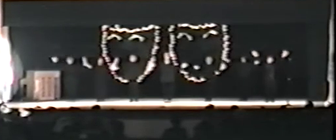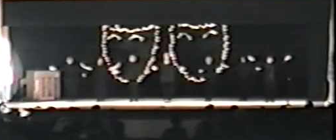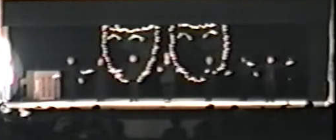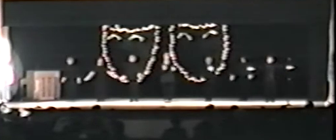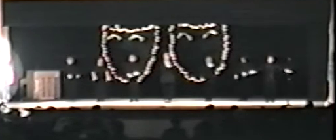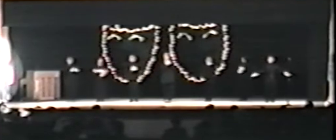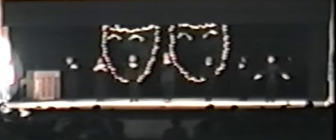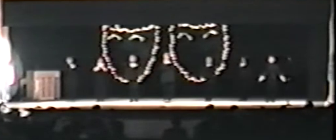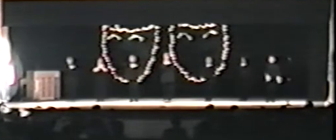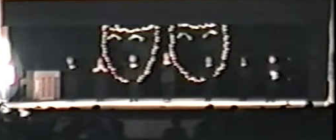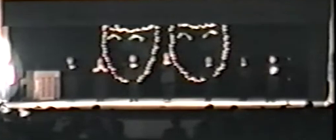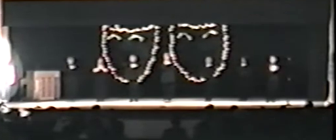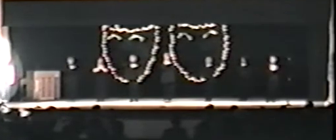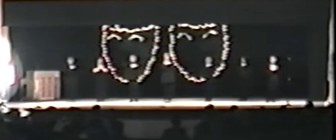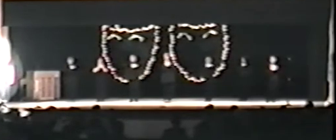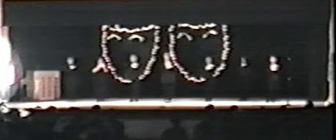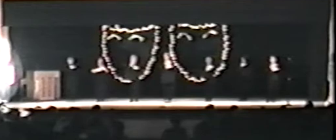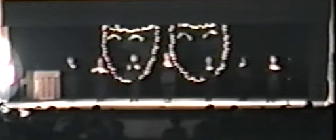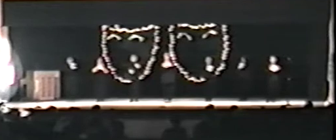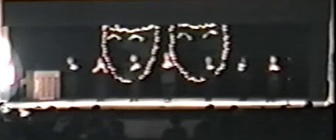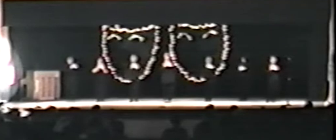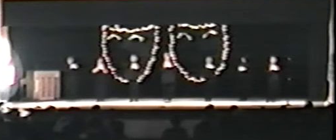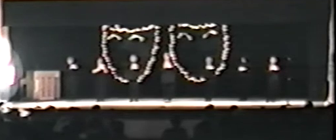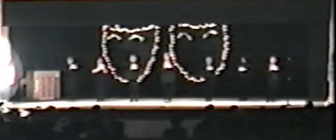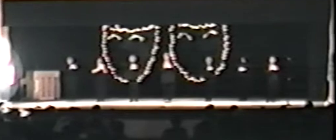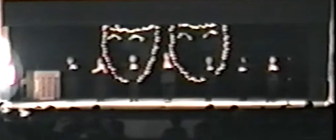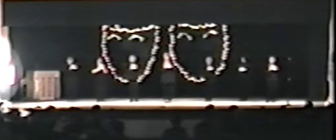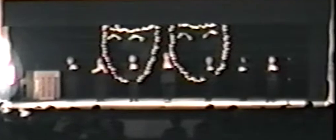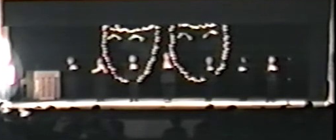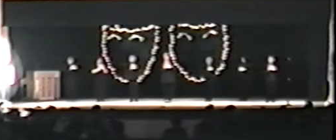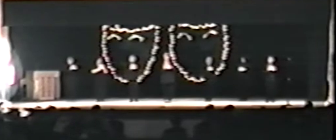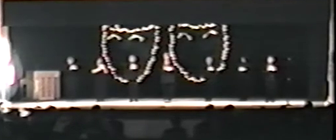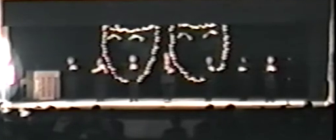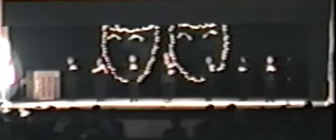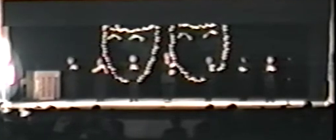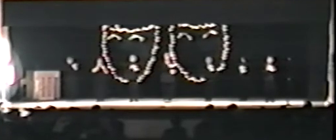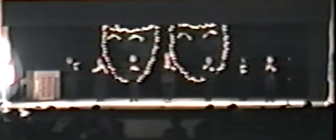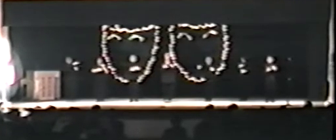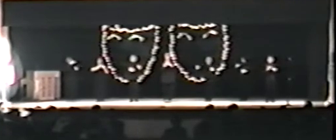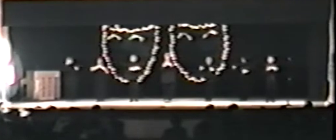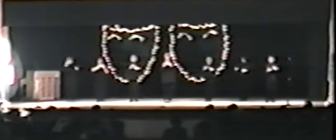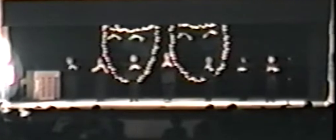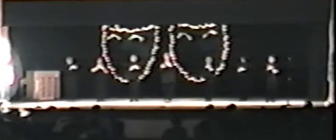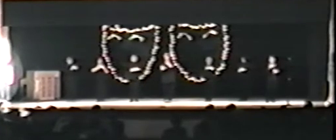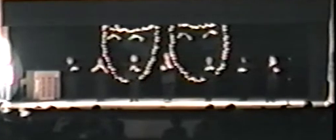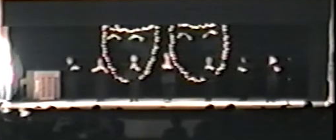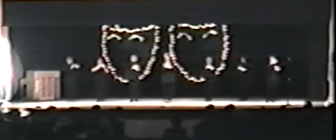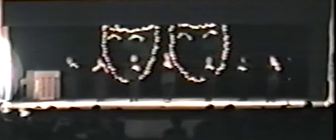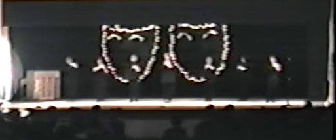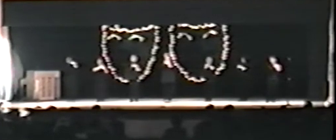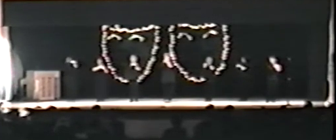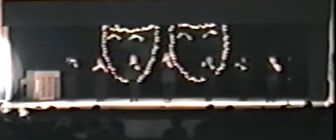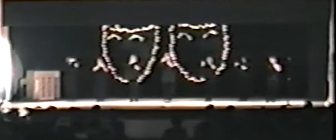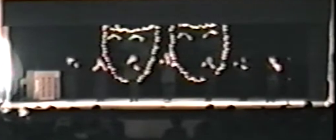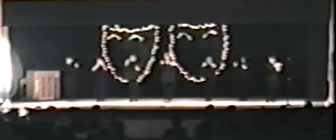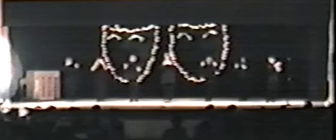love of all. And if by chance that special